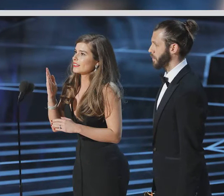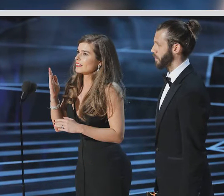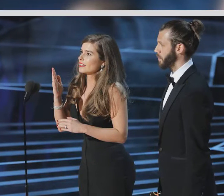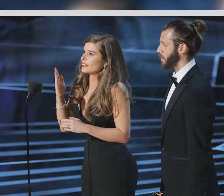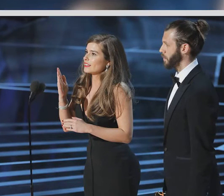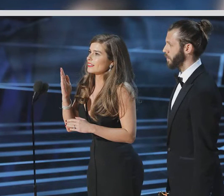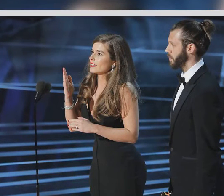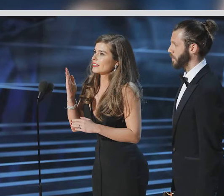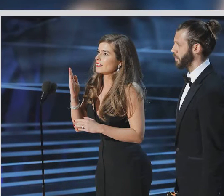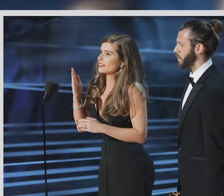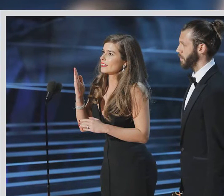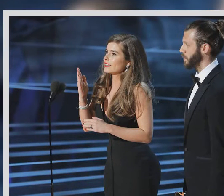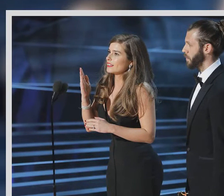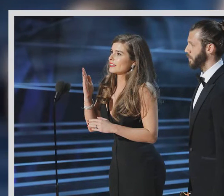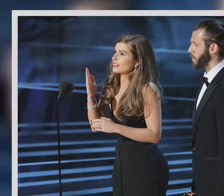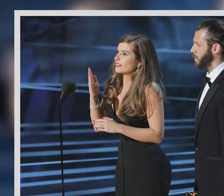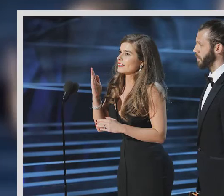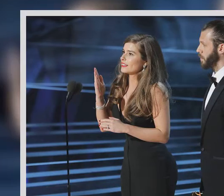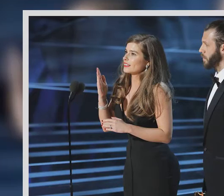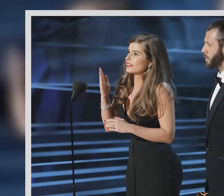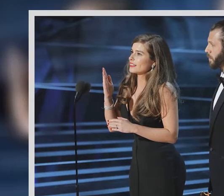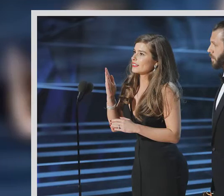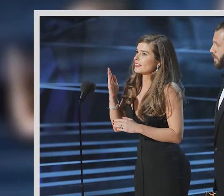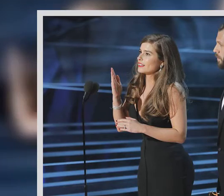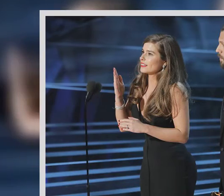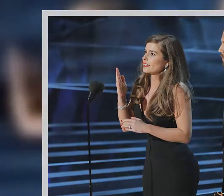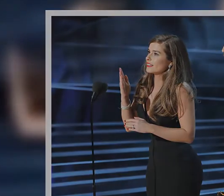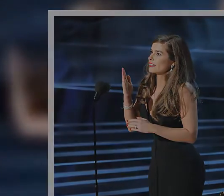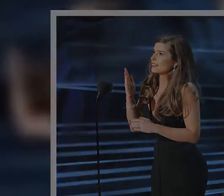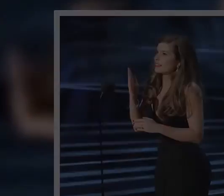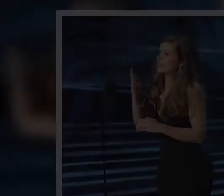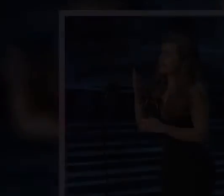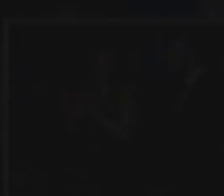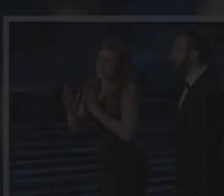for the message of the film and what it's done for deaf awareness.